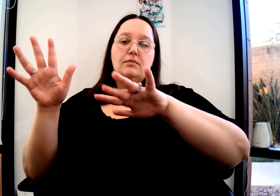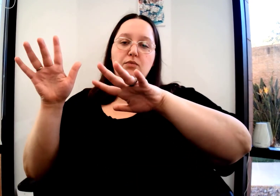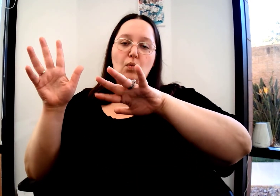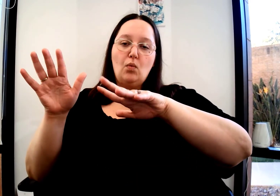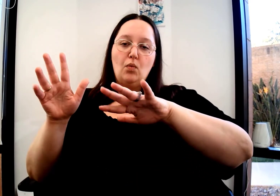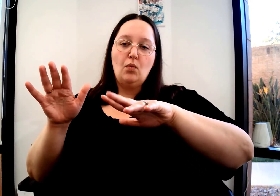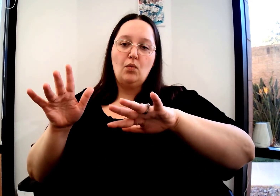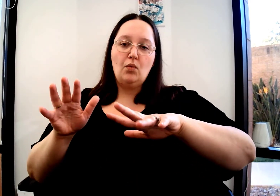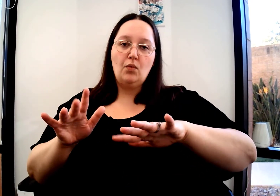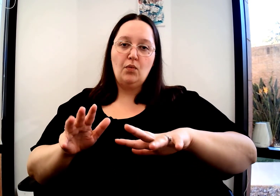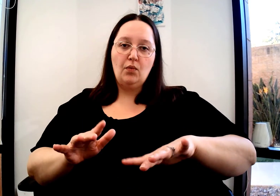Snow, you need to wiggle.